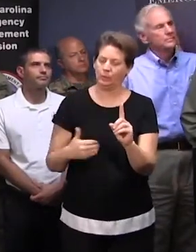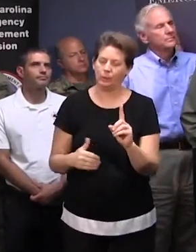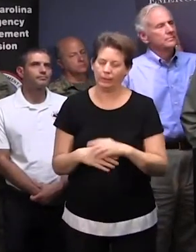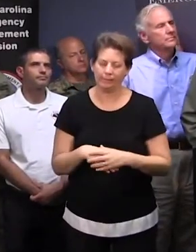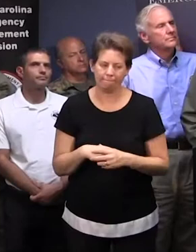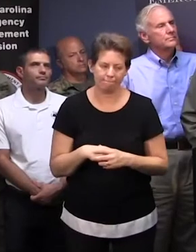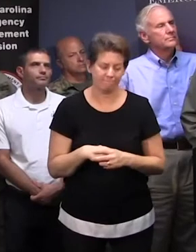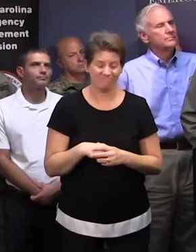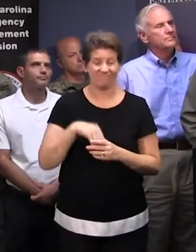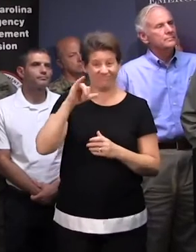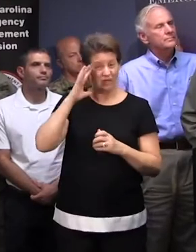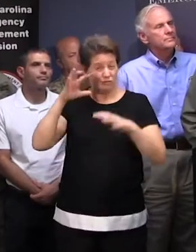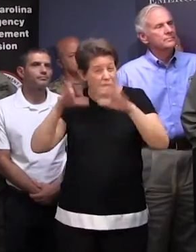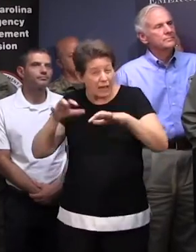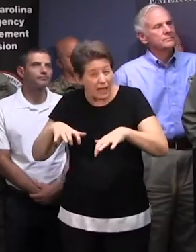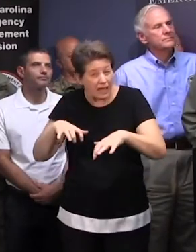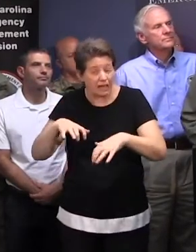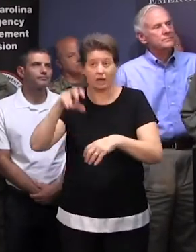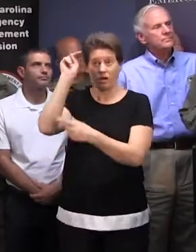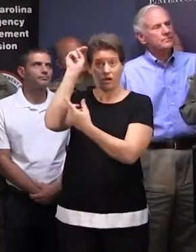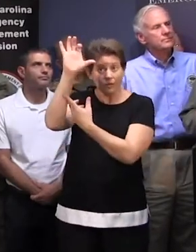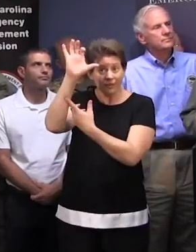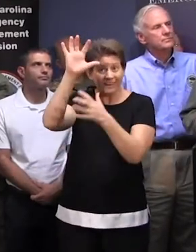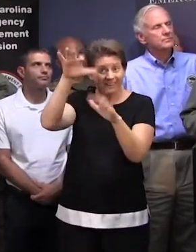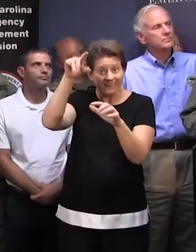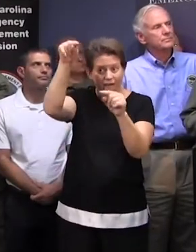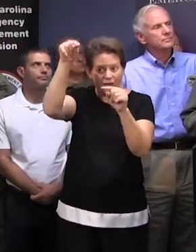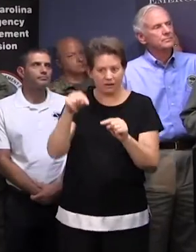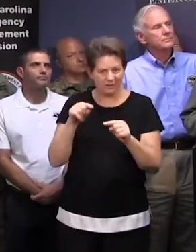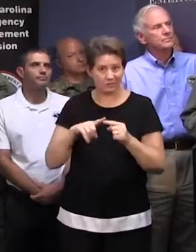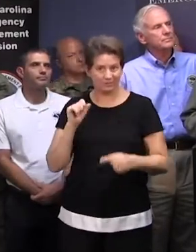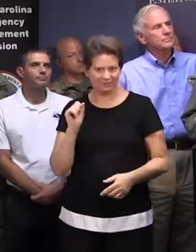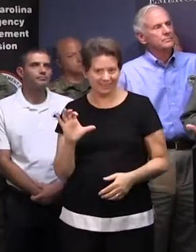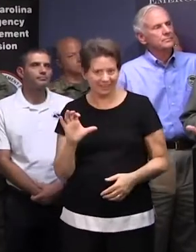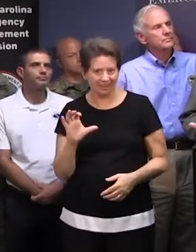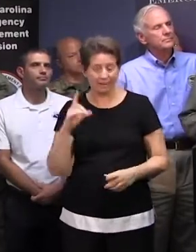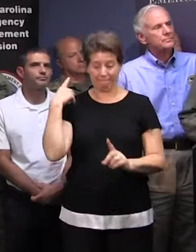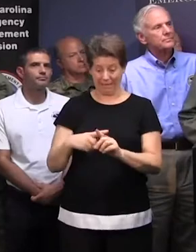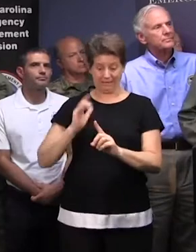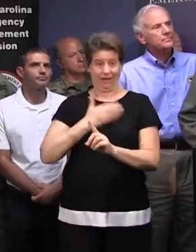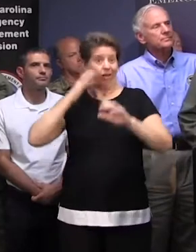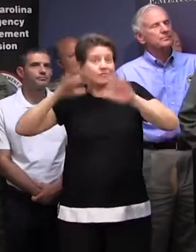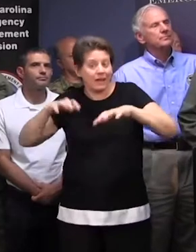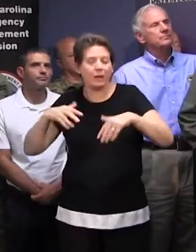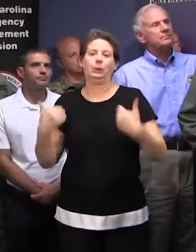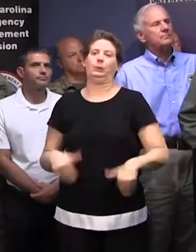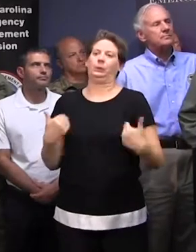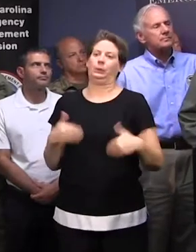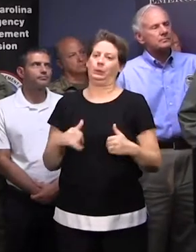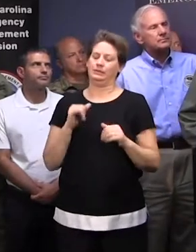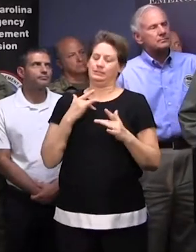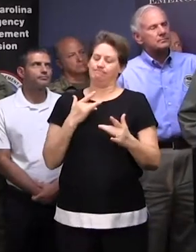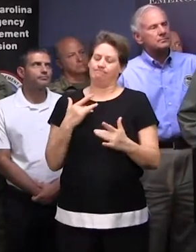large amount of rainfall that's fallen in North Carolina, which also flows into South Carolina on top of the rainfall here in South Carolina, so it